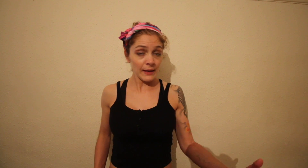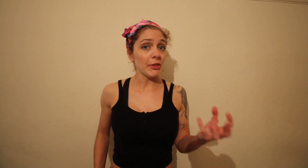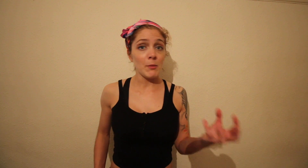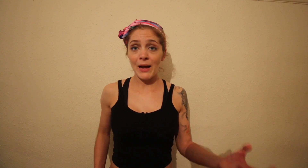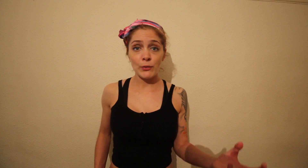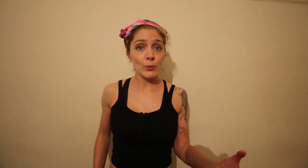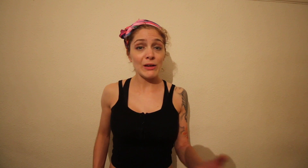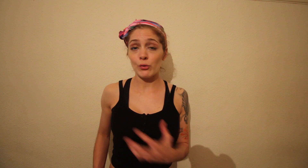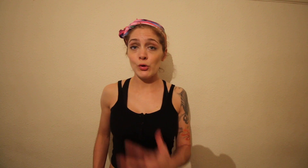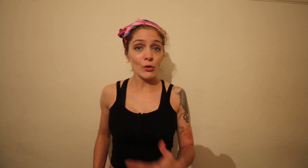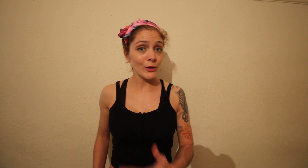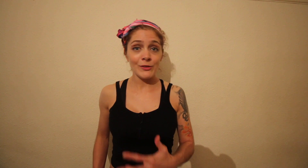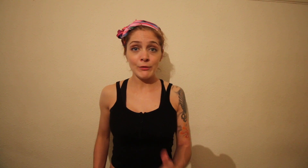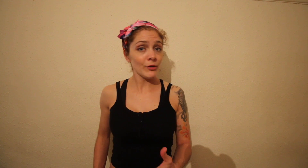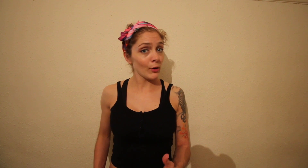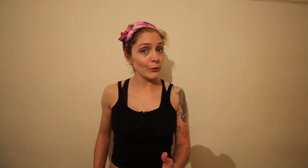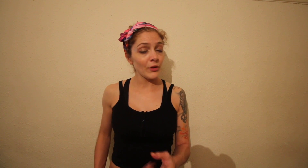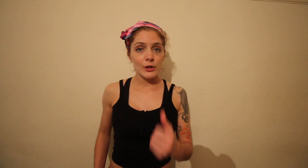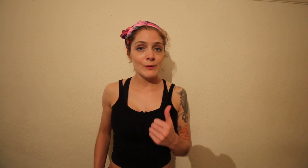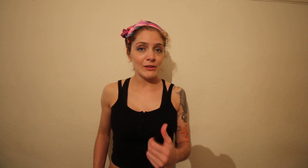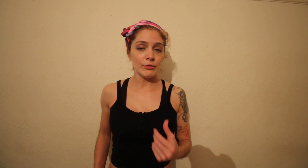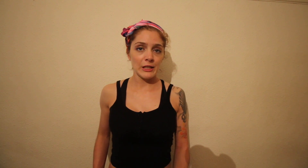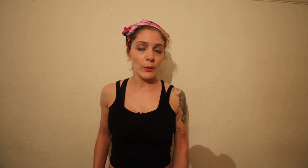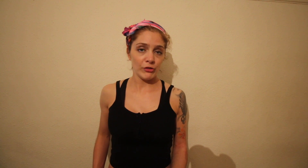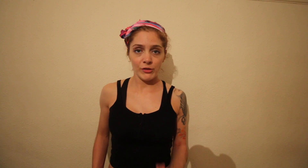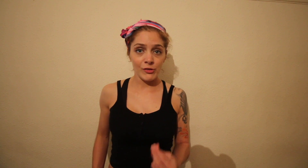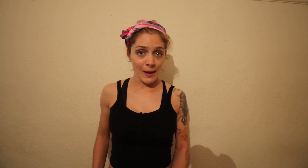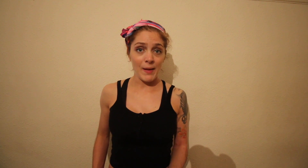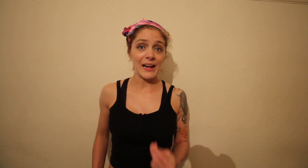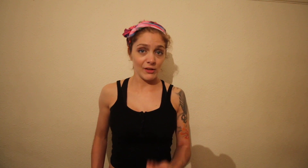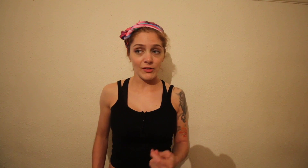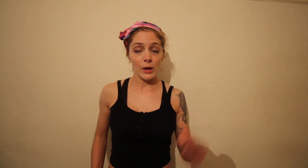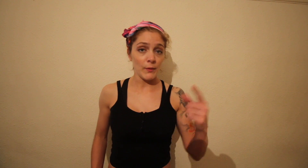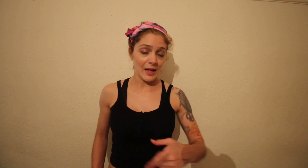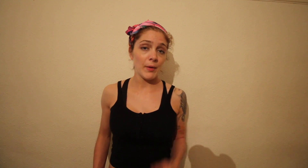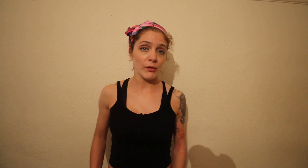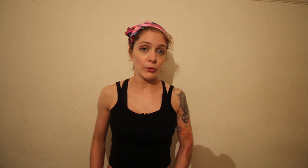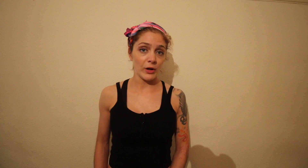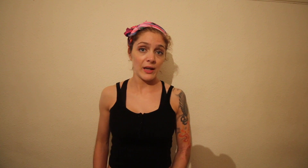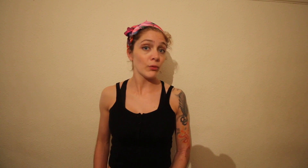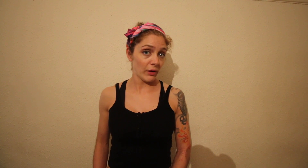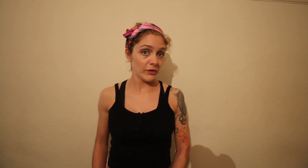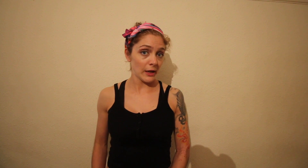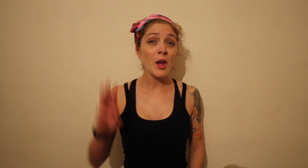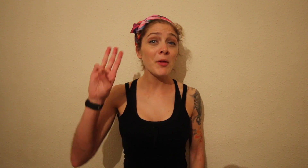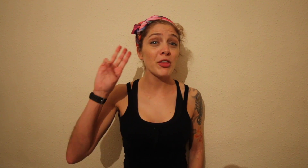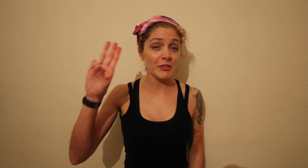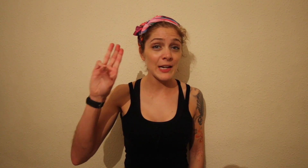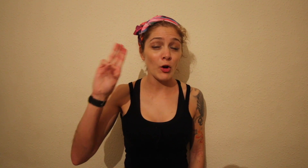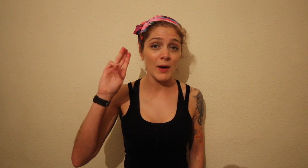and in a matter of weeks you're not noticing results, you need to really question, step back and decide whether that personal trainer is right for you. Number three on